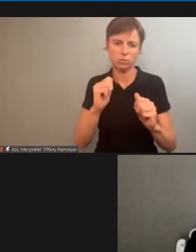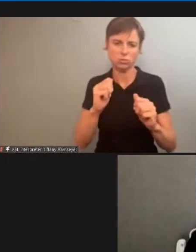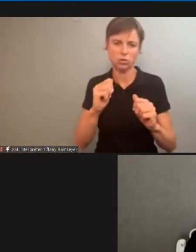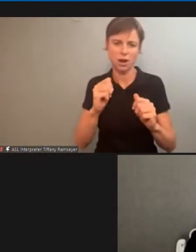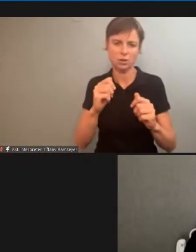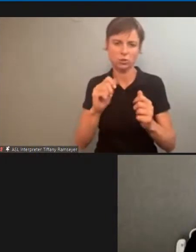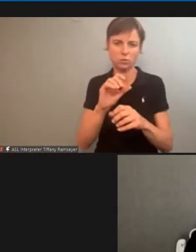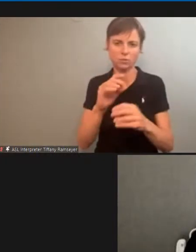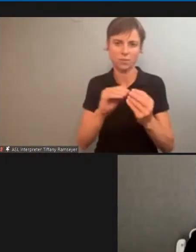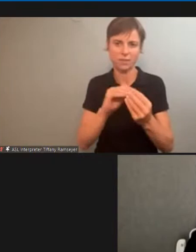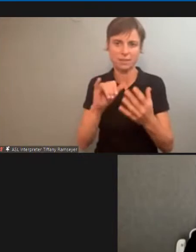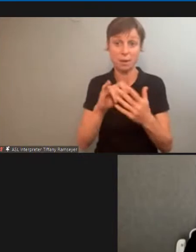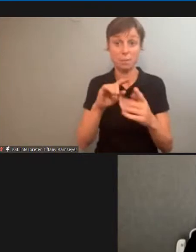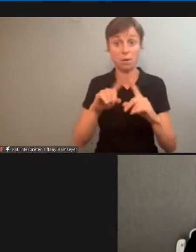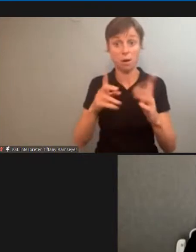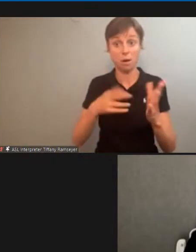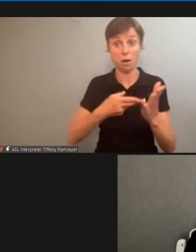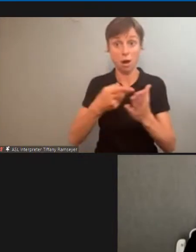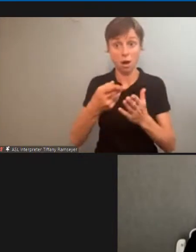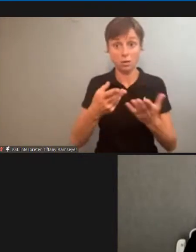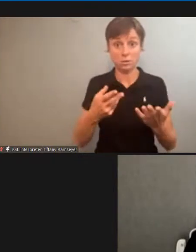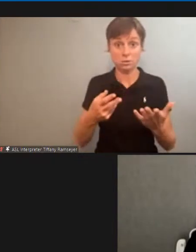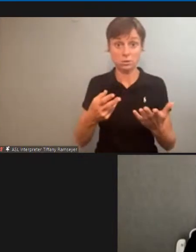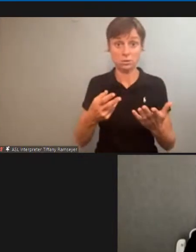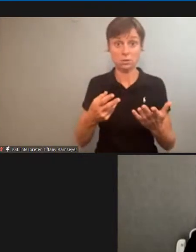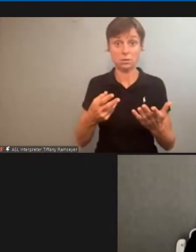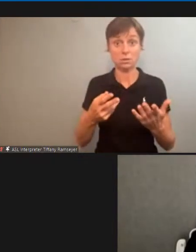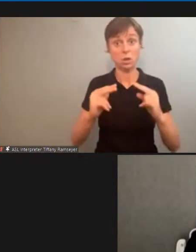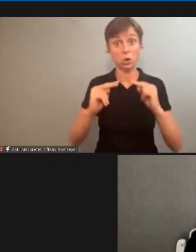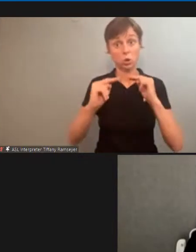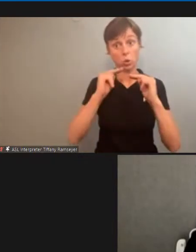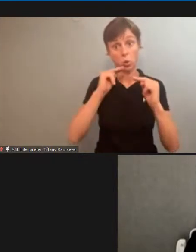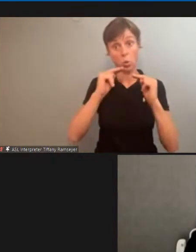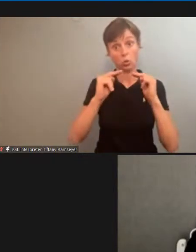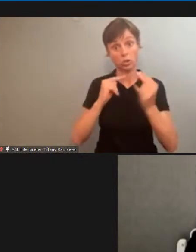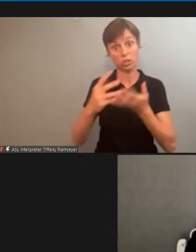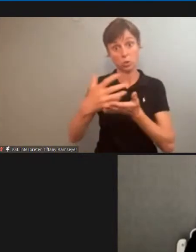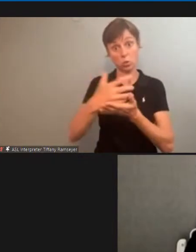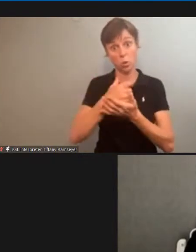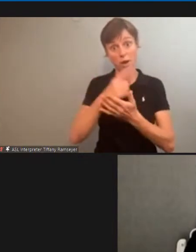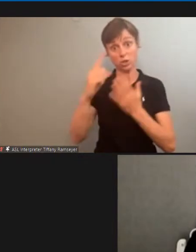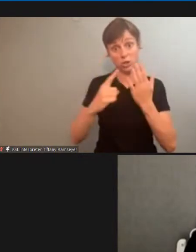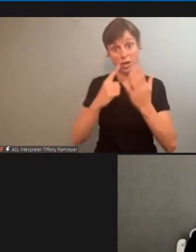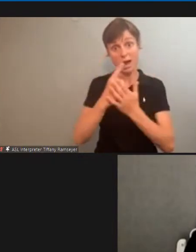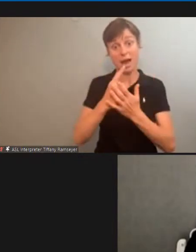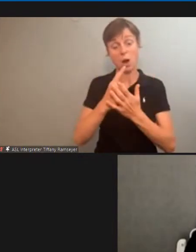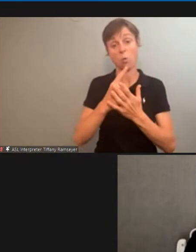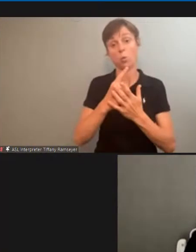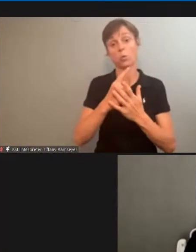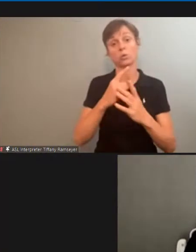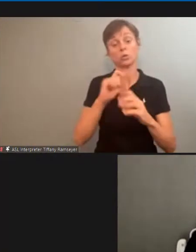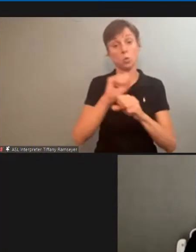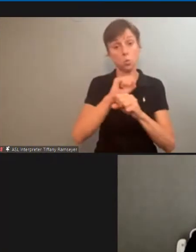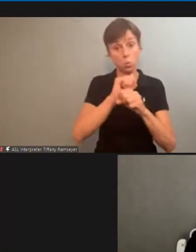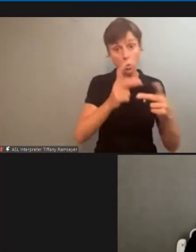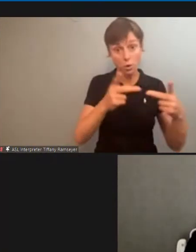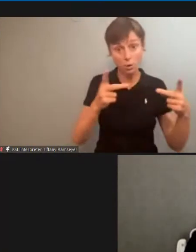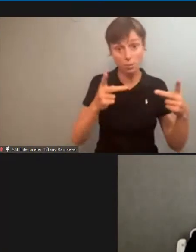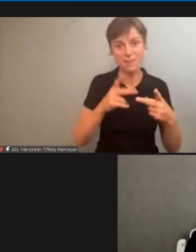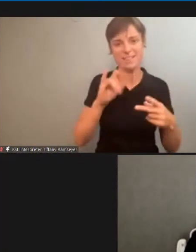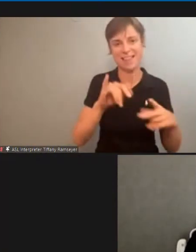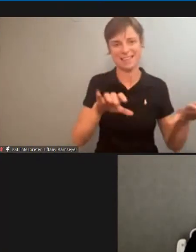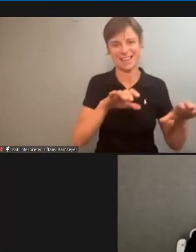fixing it. But honestly, in the in the in the negotiation, wages, hours and condition of employment deals with the active